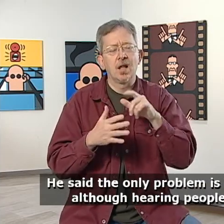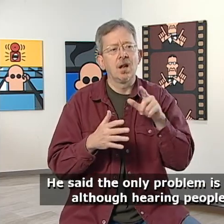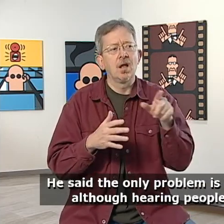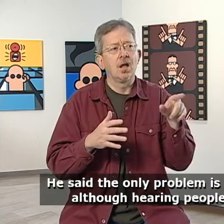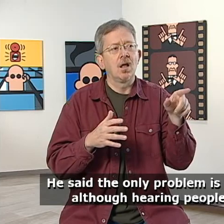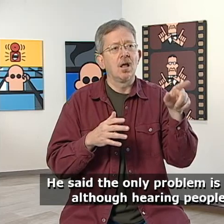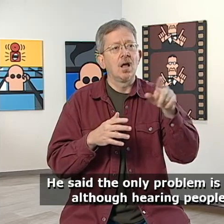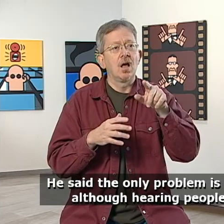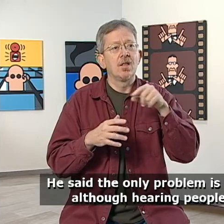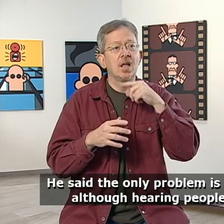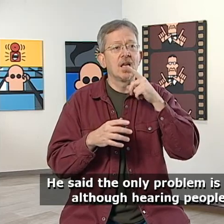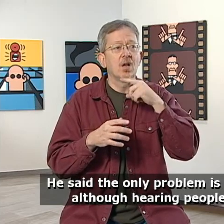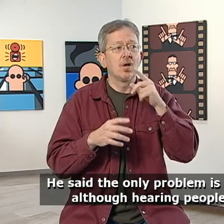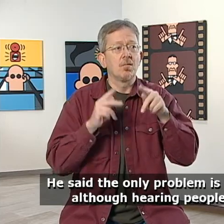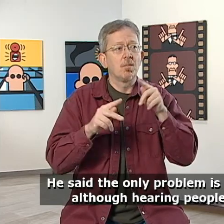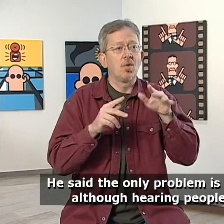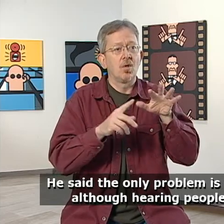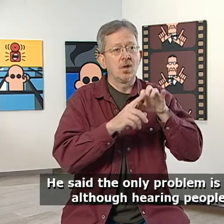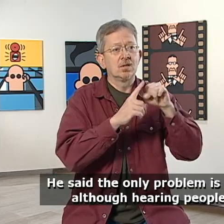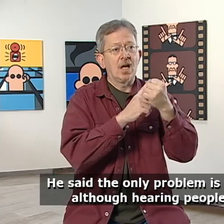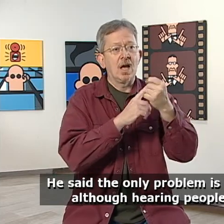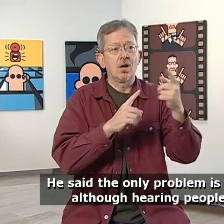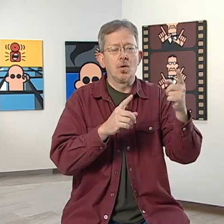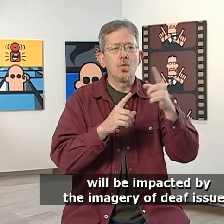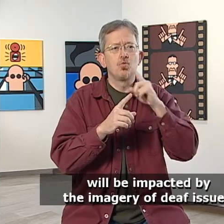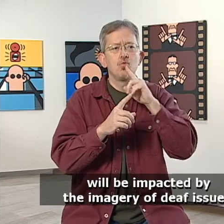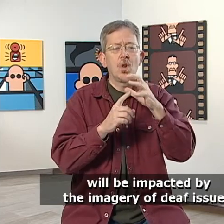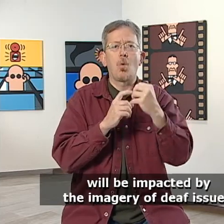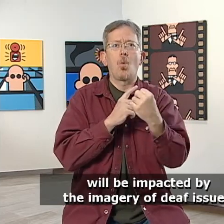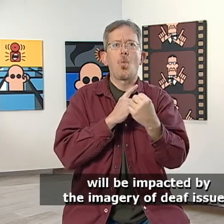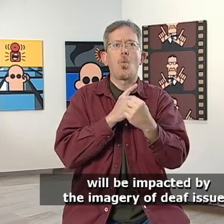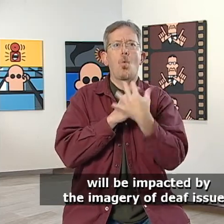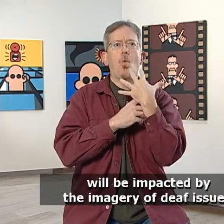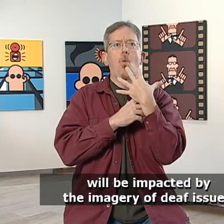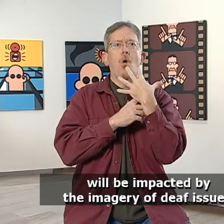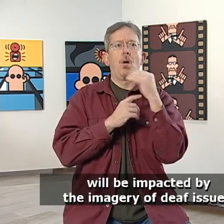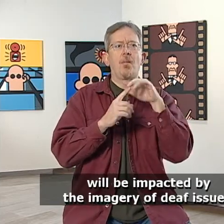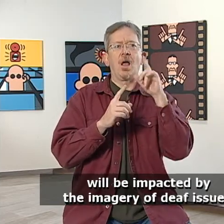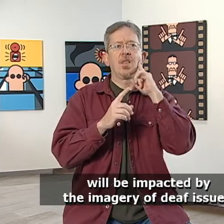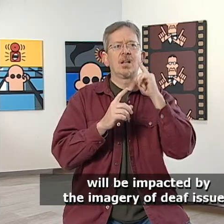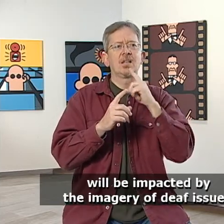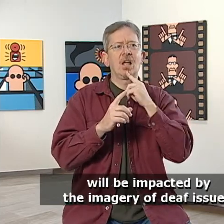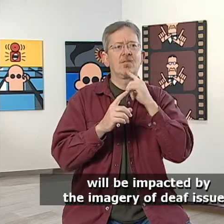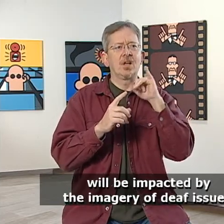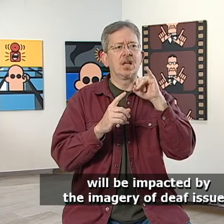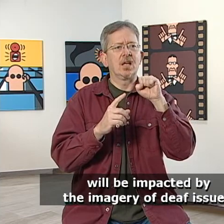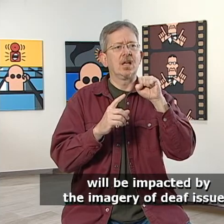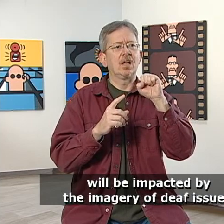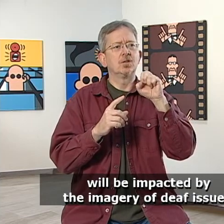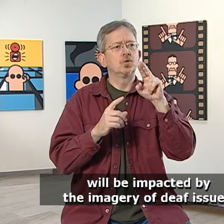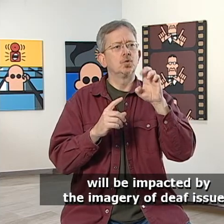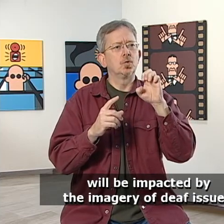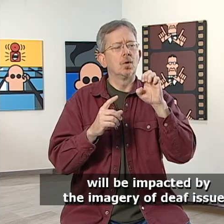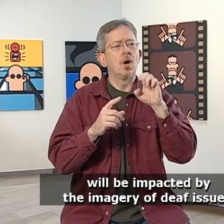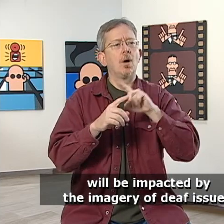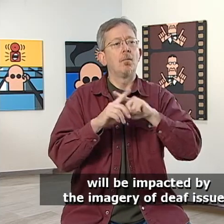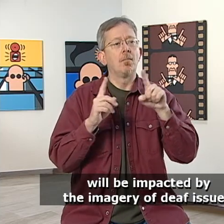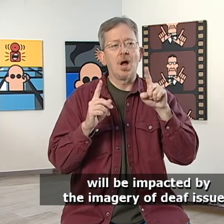said, the only problem is that although hearing people will be impacted by the imagery of deaf issues,